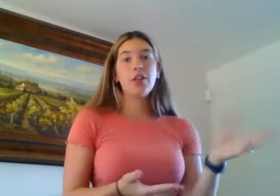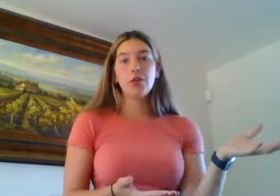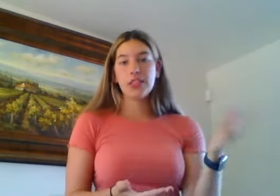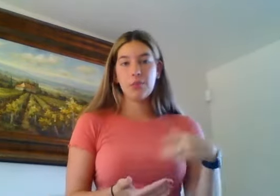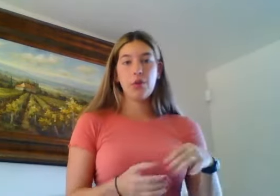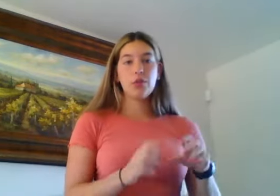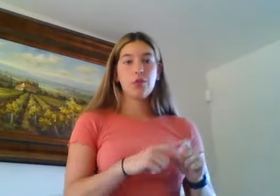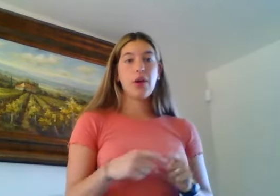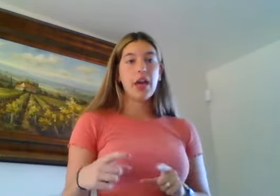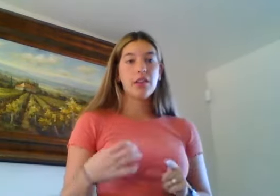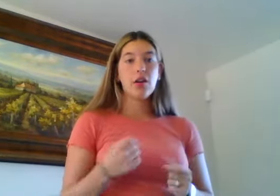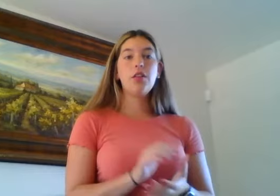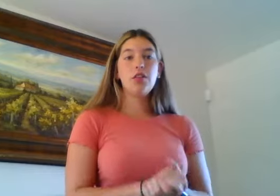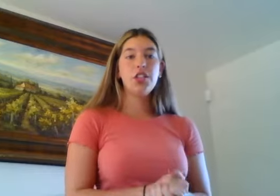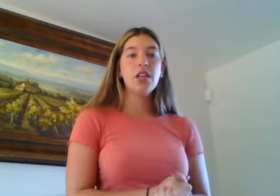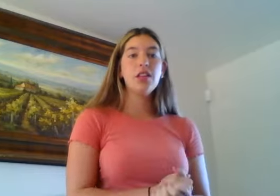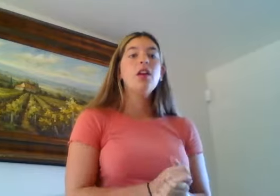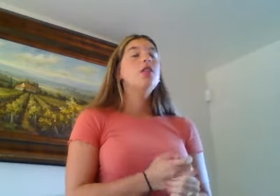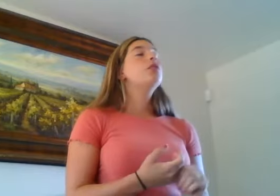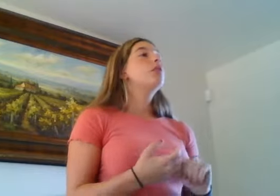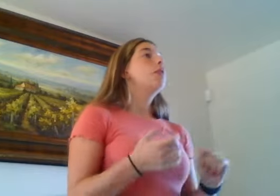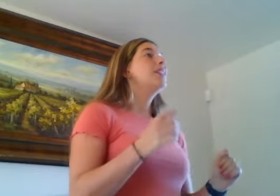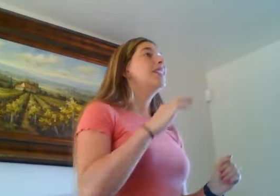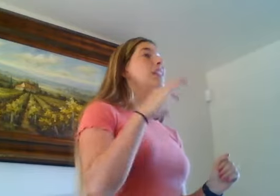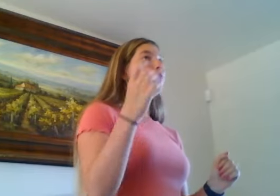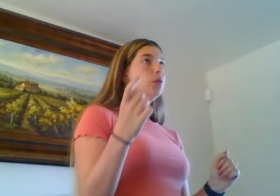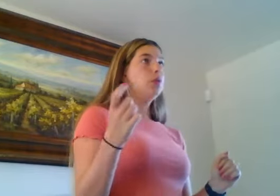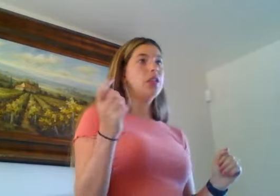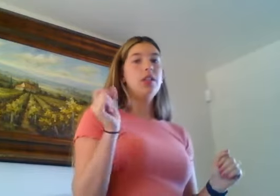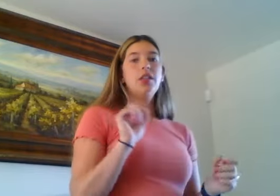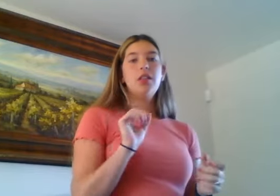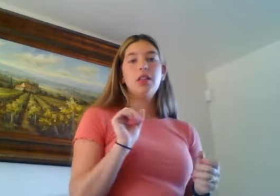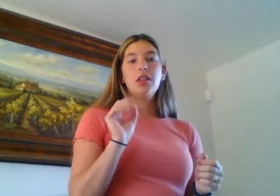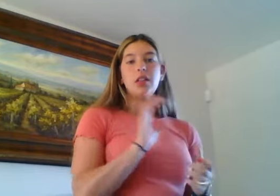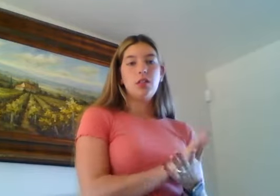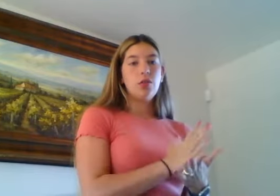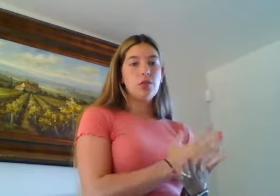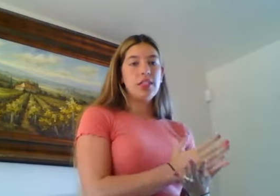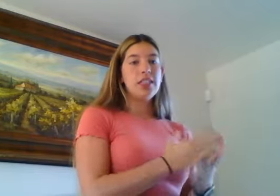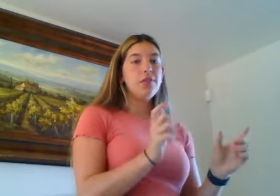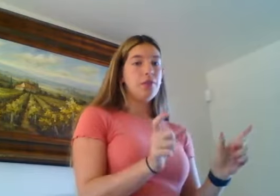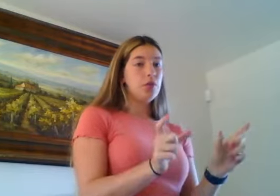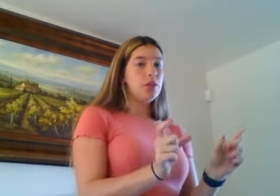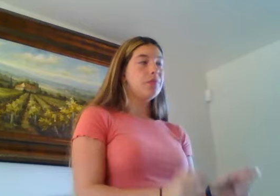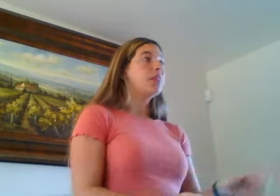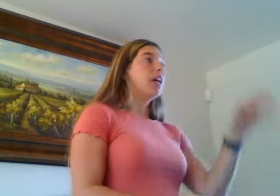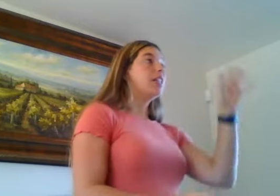another example to write on your sheet. So, seafood. So, seafood, it's